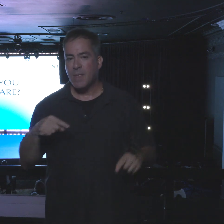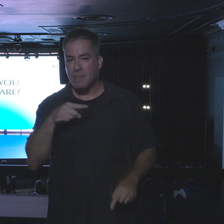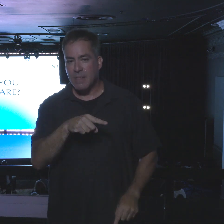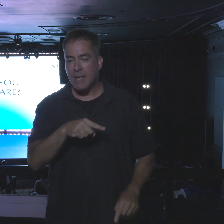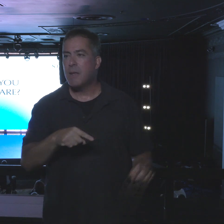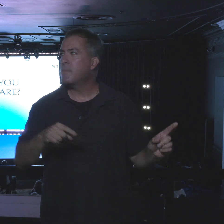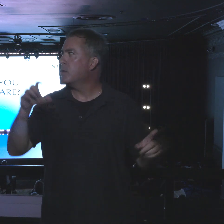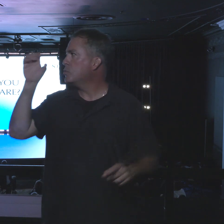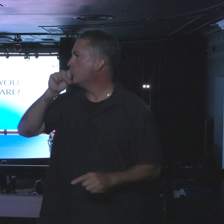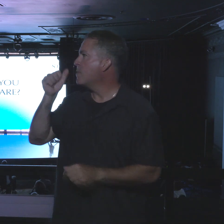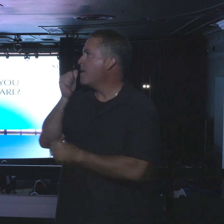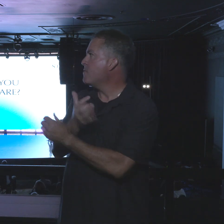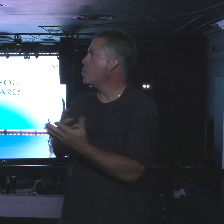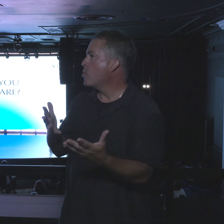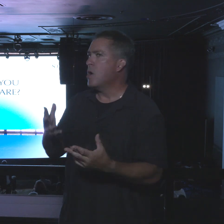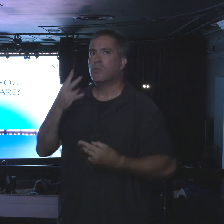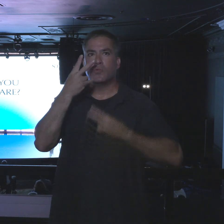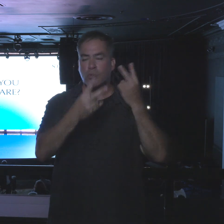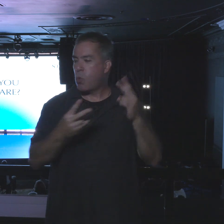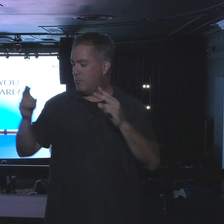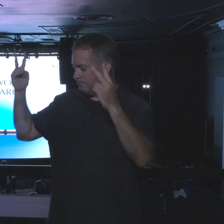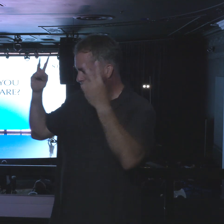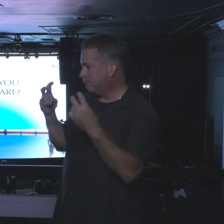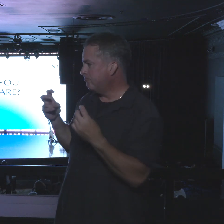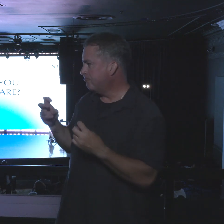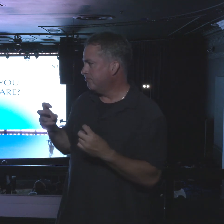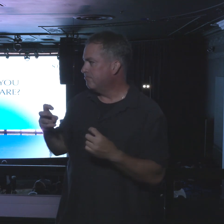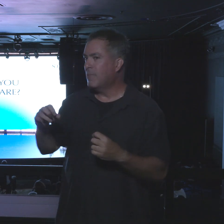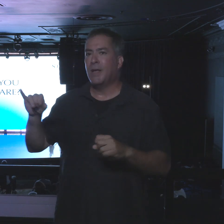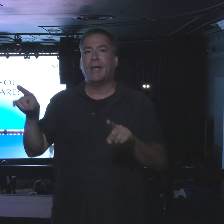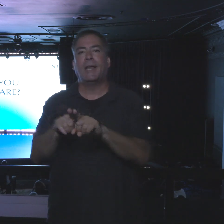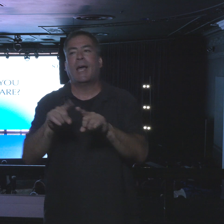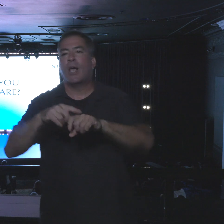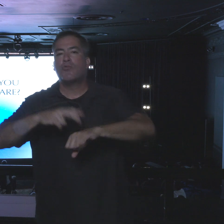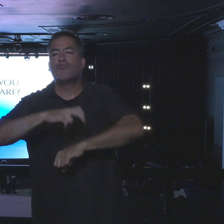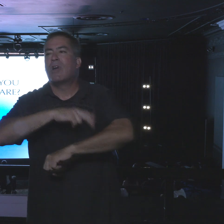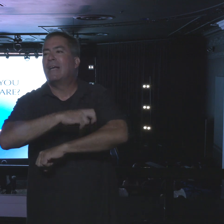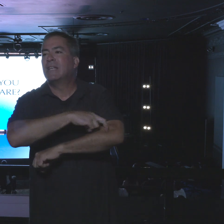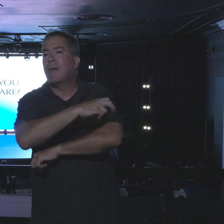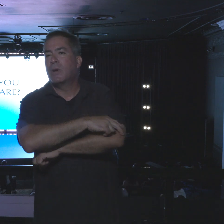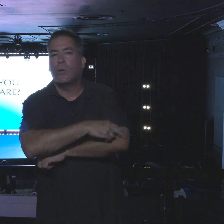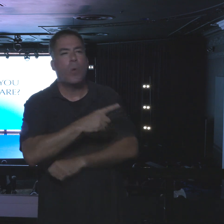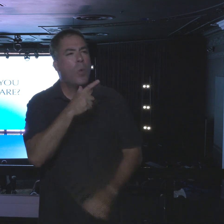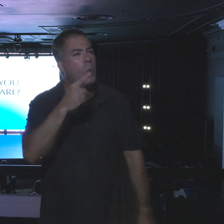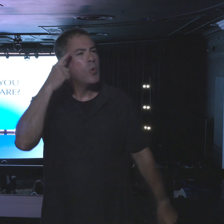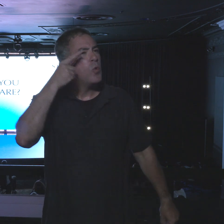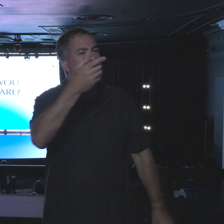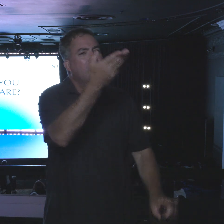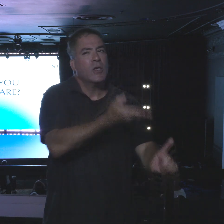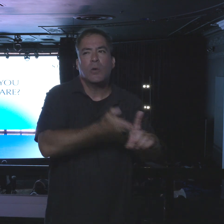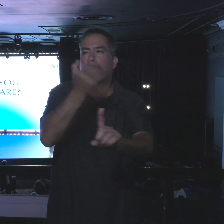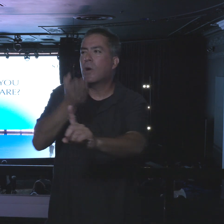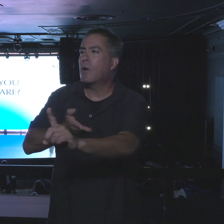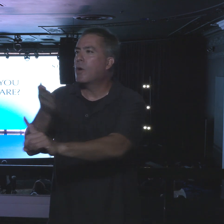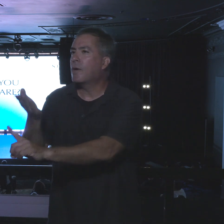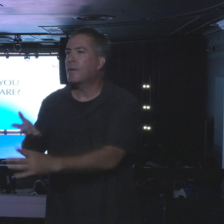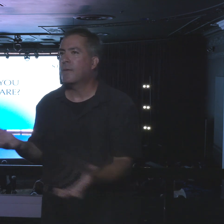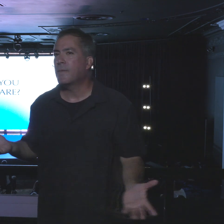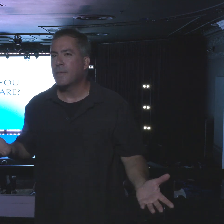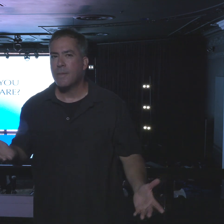assumed everyone else saw them as grasshoppers. Who do you think you are?